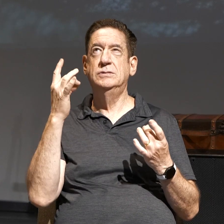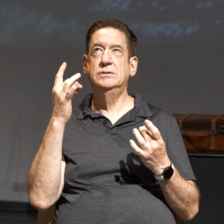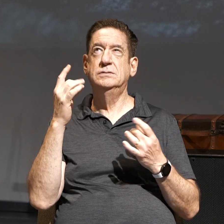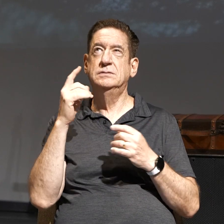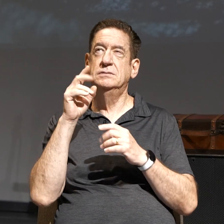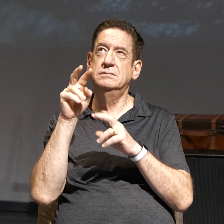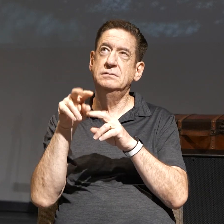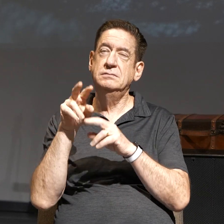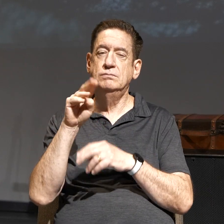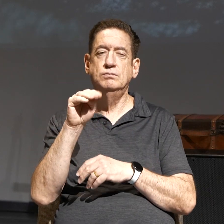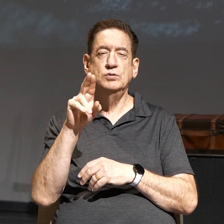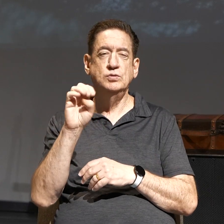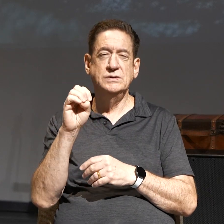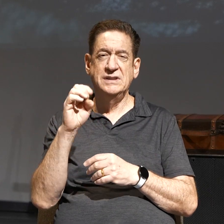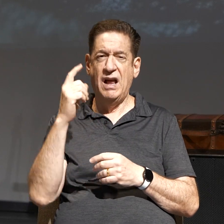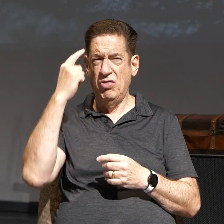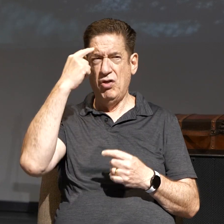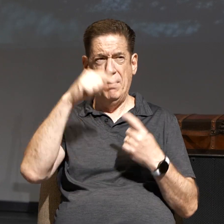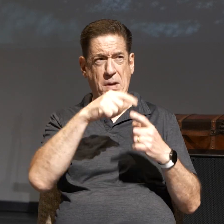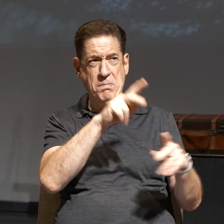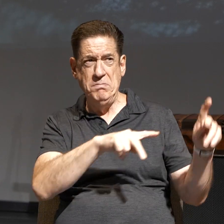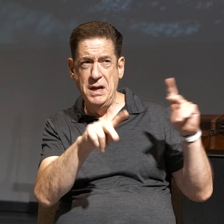about that. As I thought about what those people said to me.